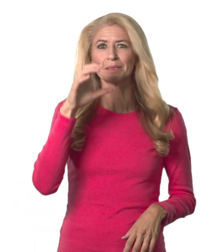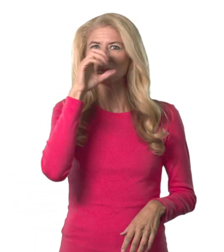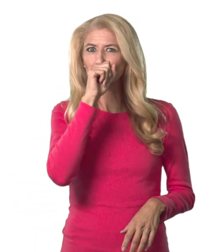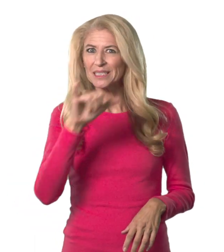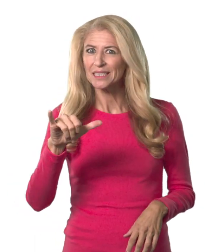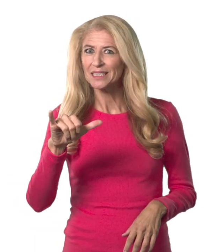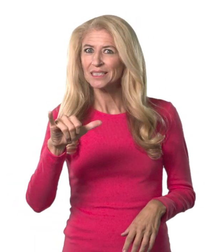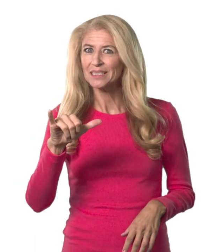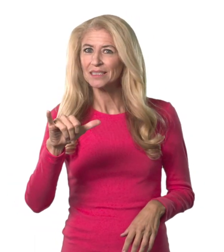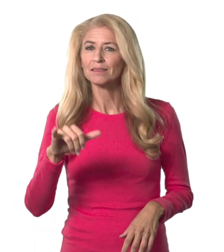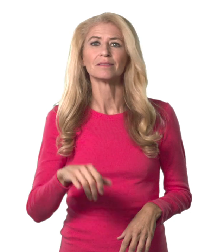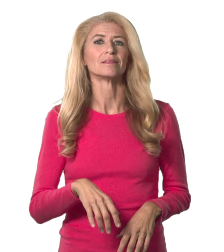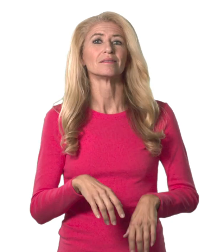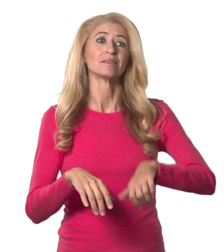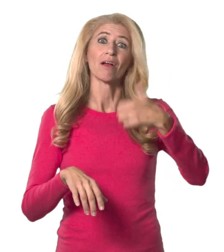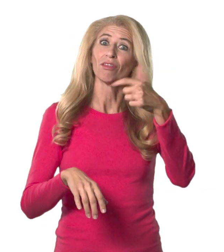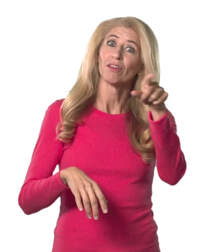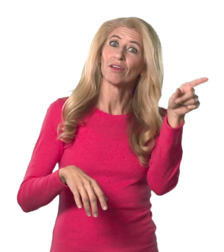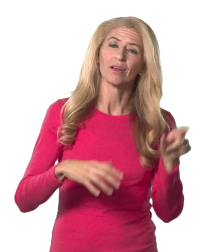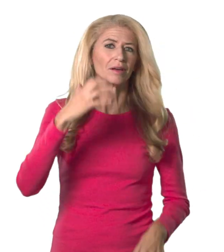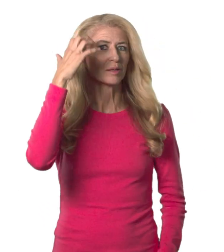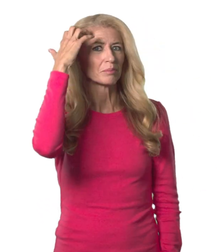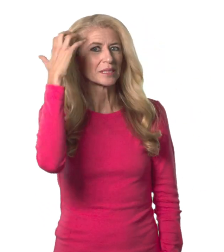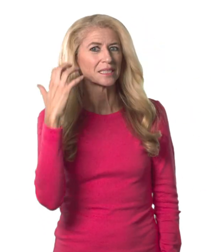and another as an adult.